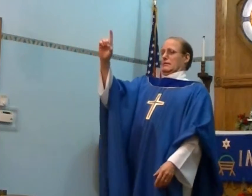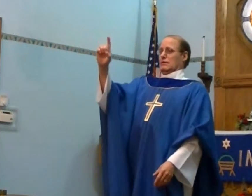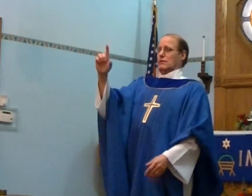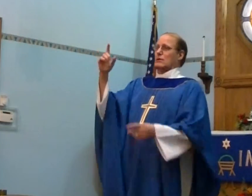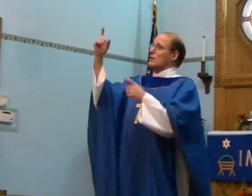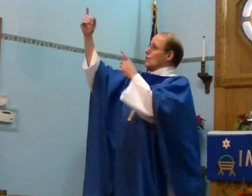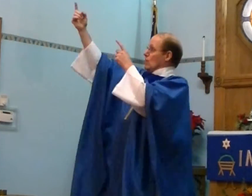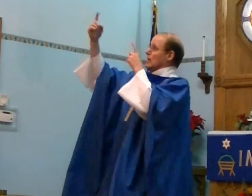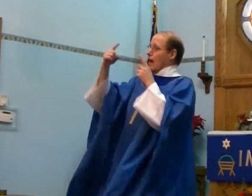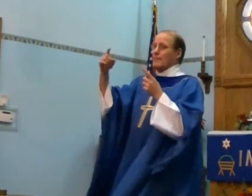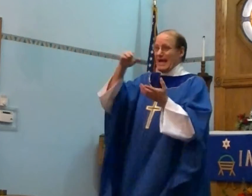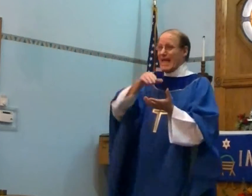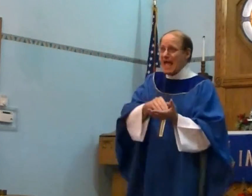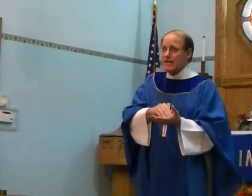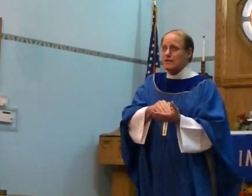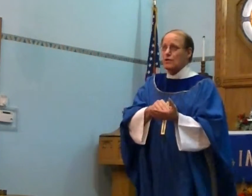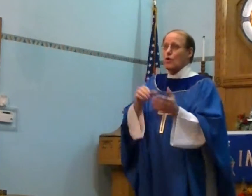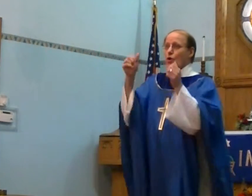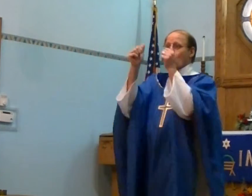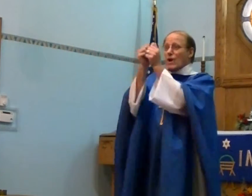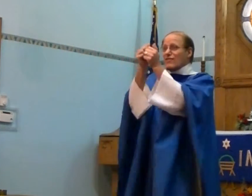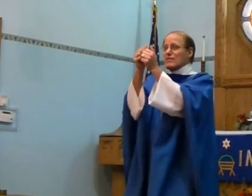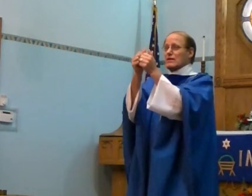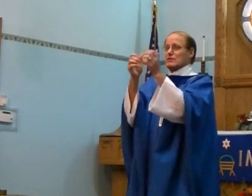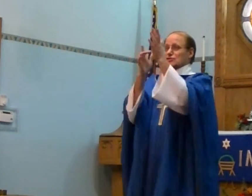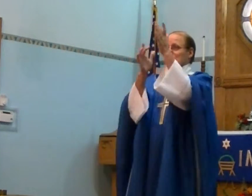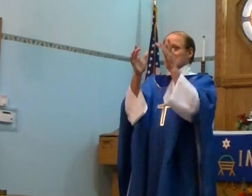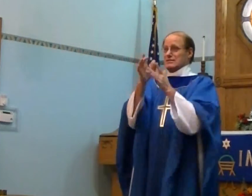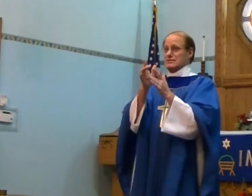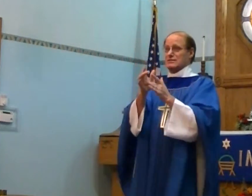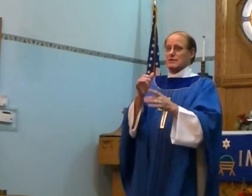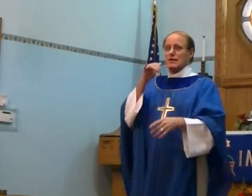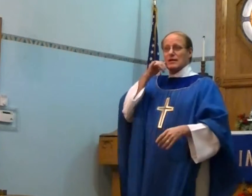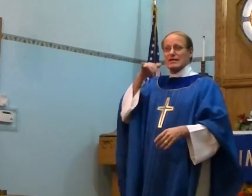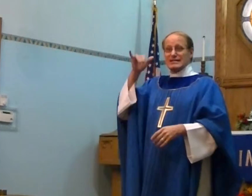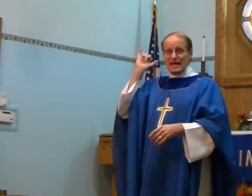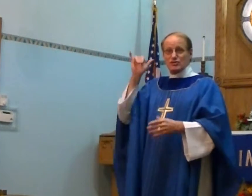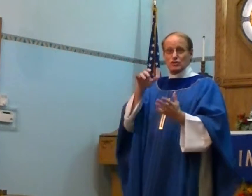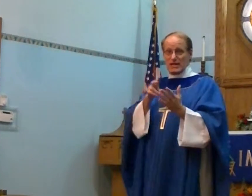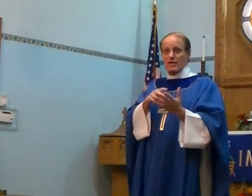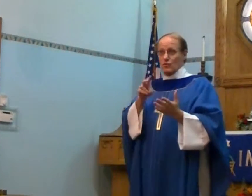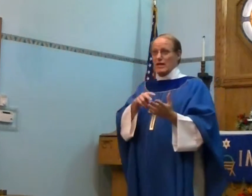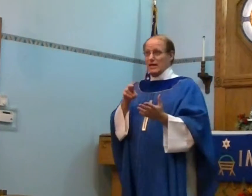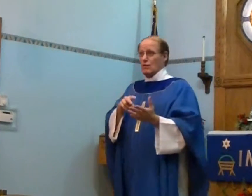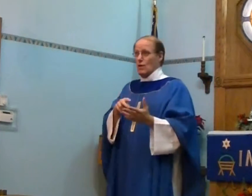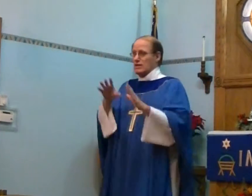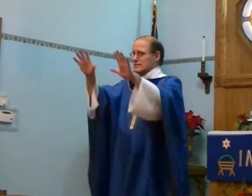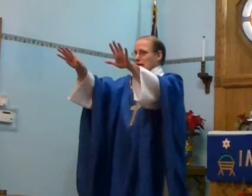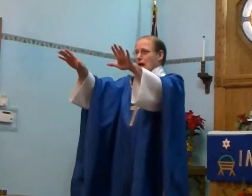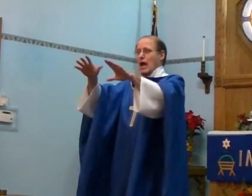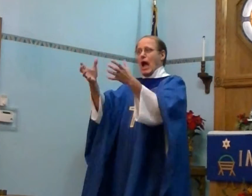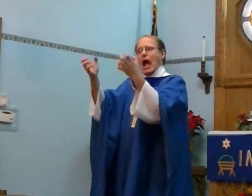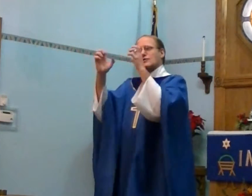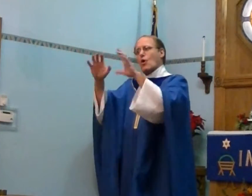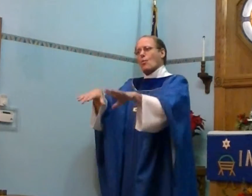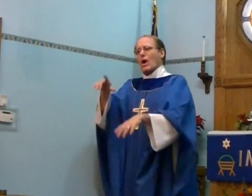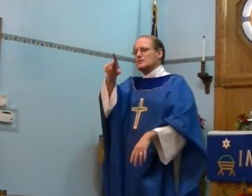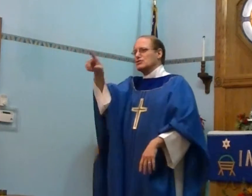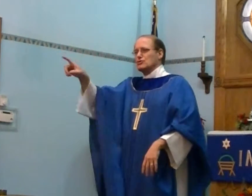will come again. With Jesus. Yesterday the reading was. I don't want you